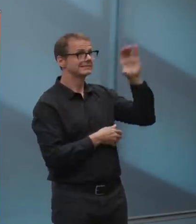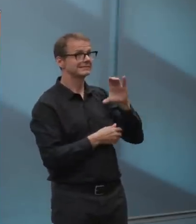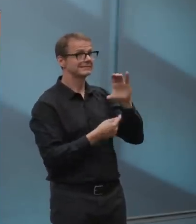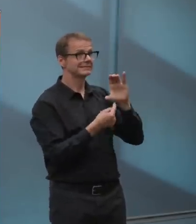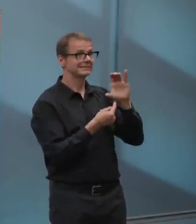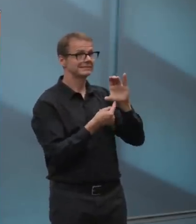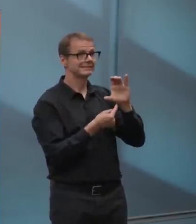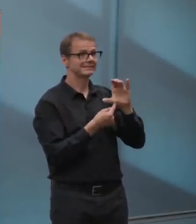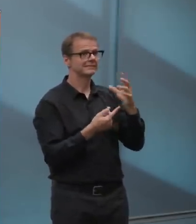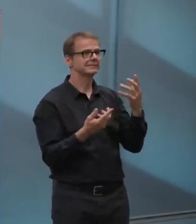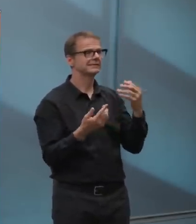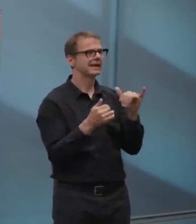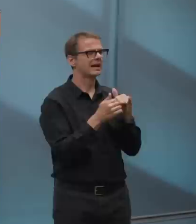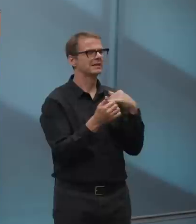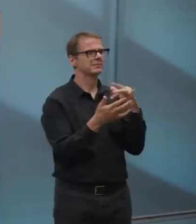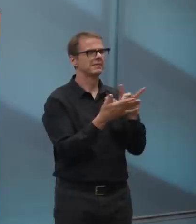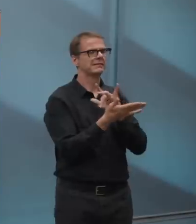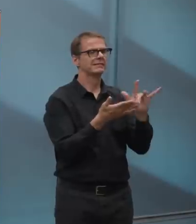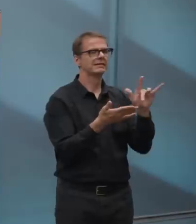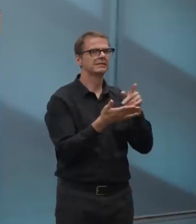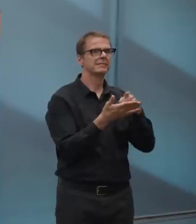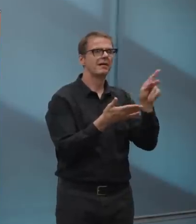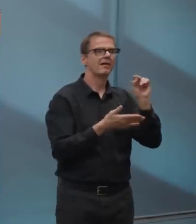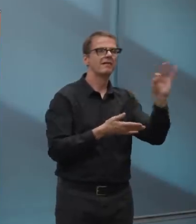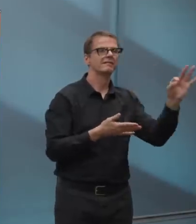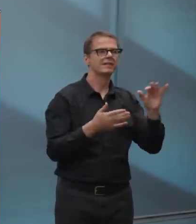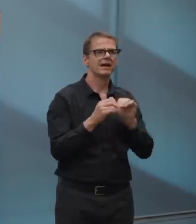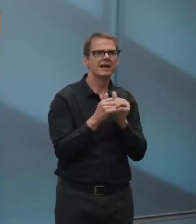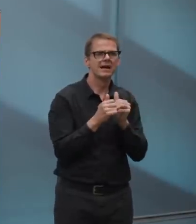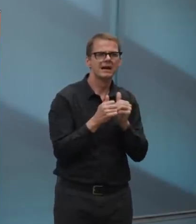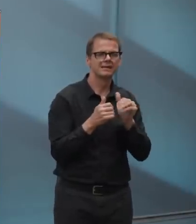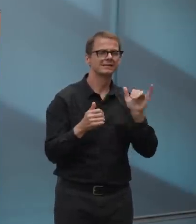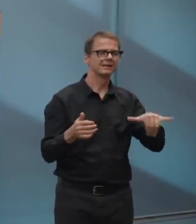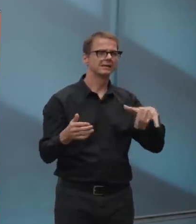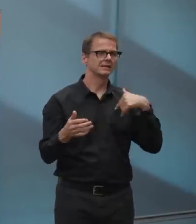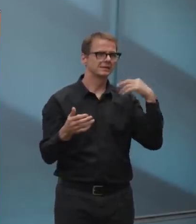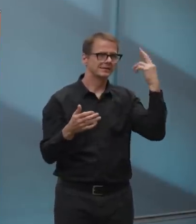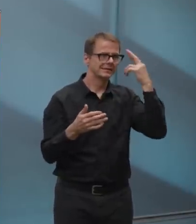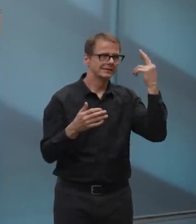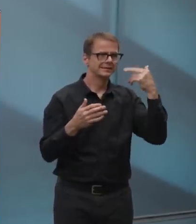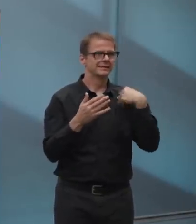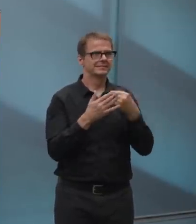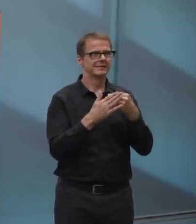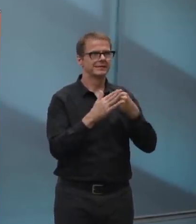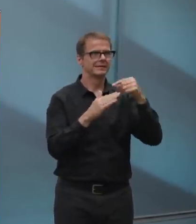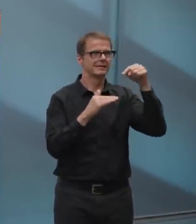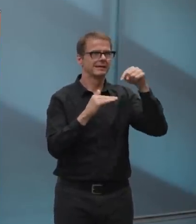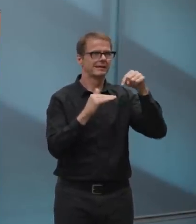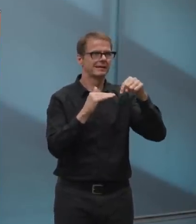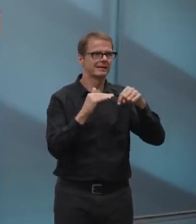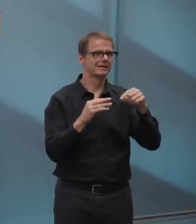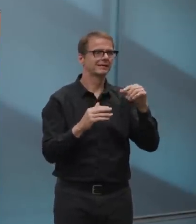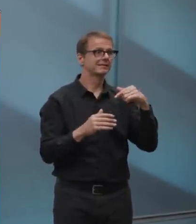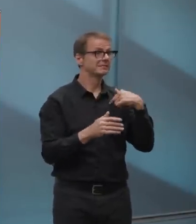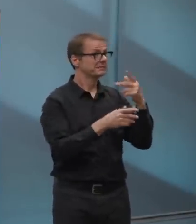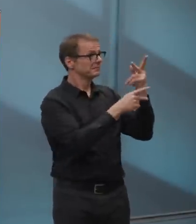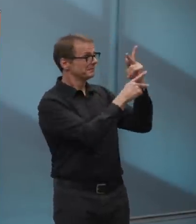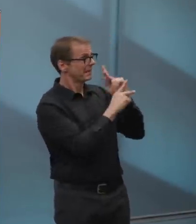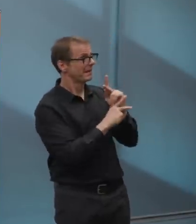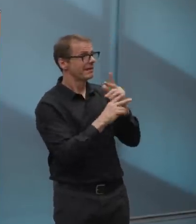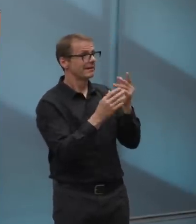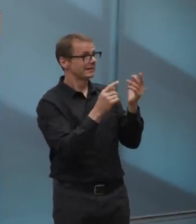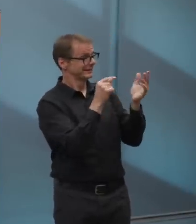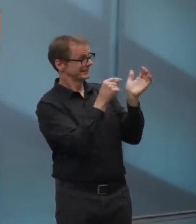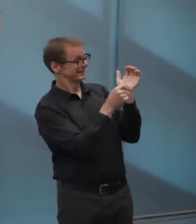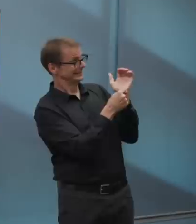deficit is a bad idea for the city of Edmonton and any other municipality in Canada with fundamentally the same financial situation that